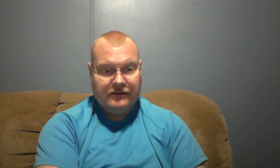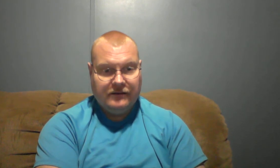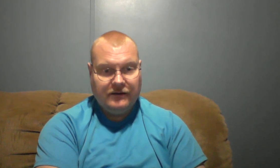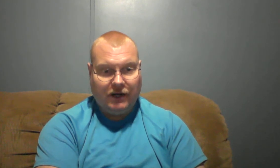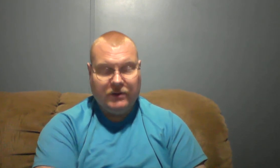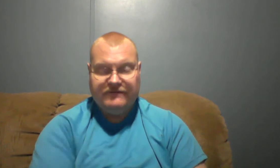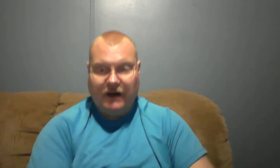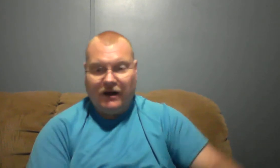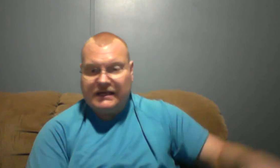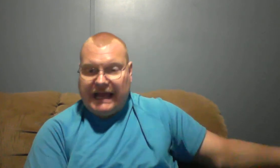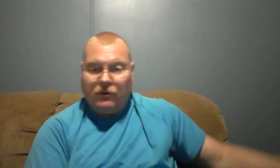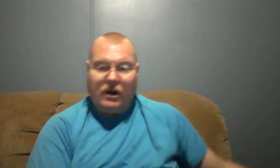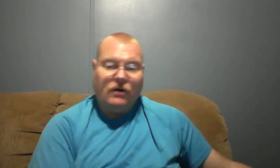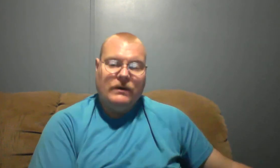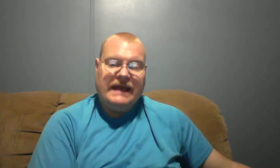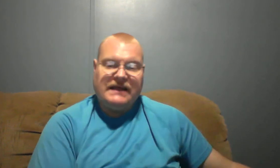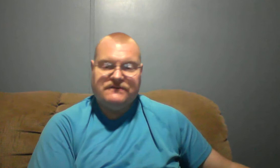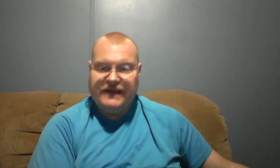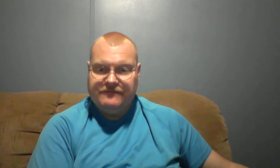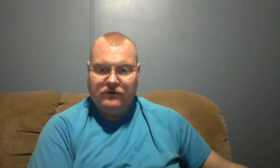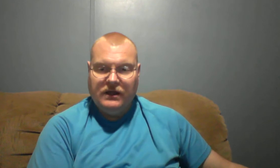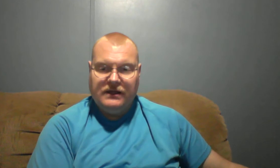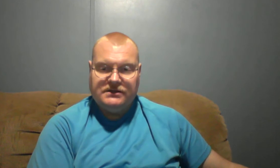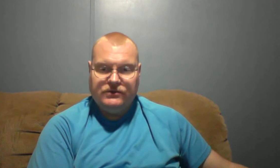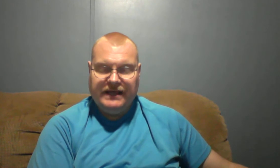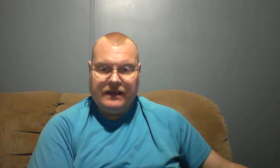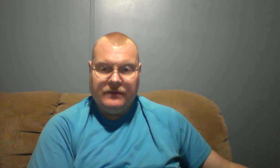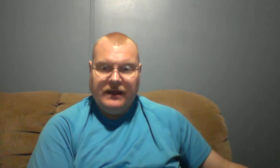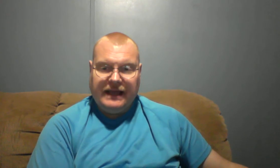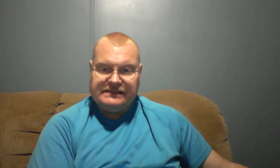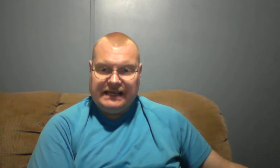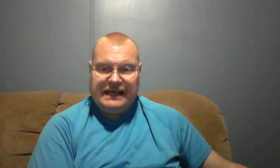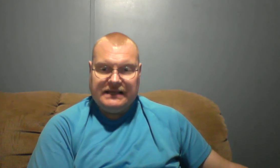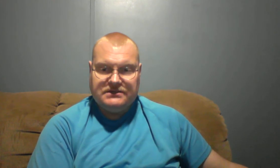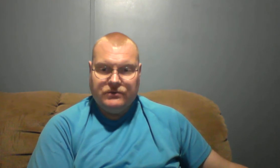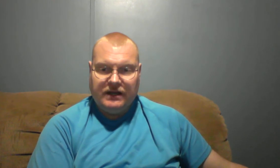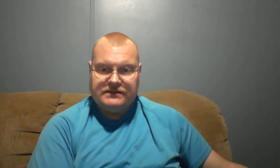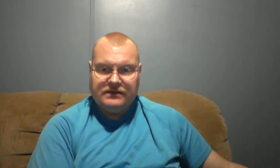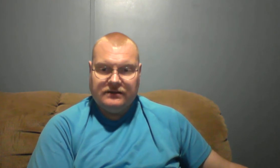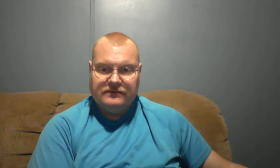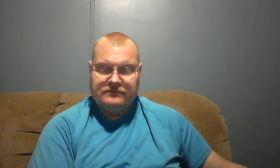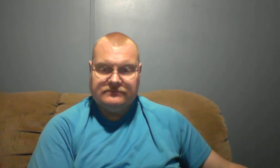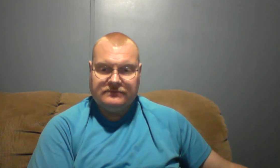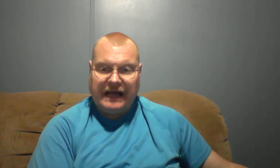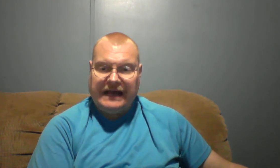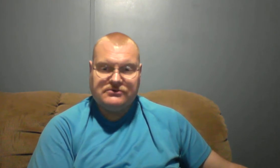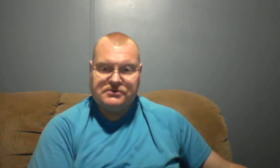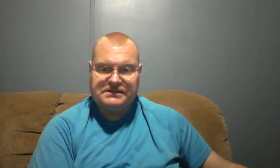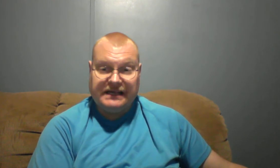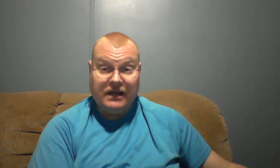are we are we as faithful to him as he is to us I hazard to say no